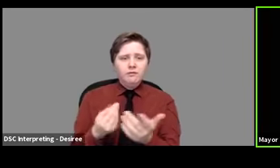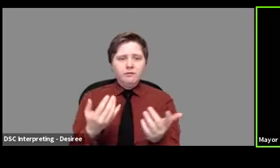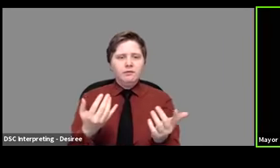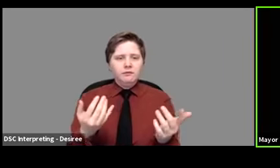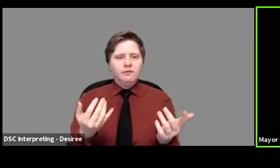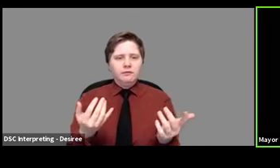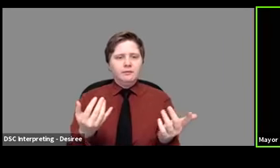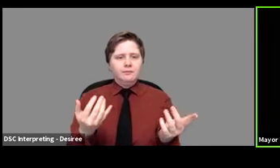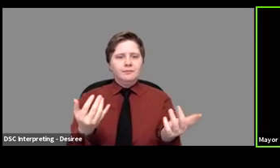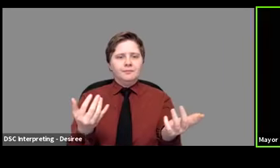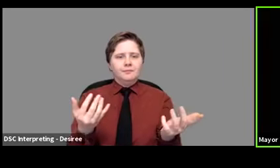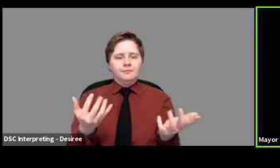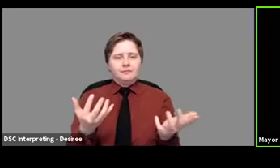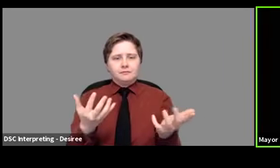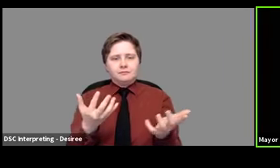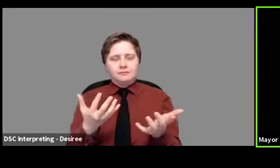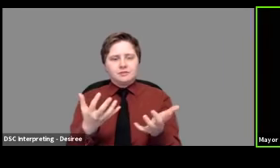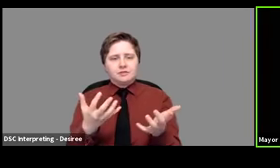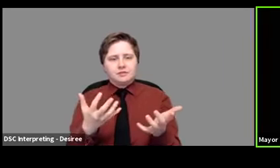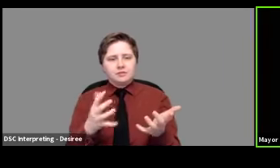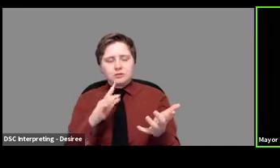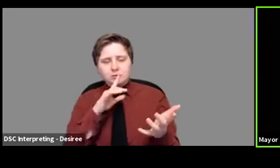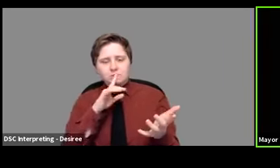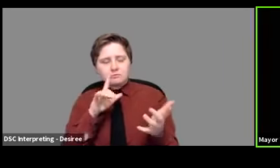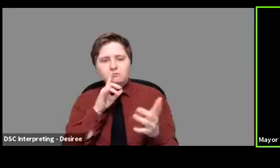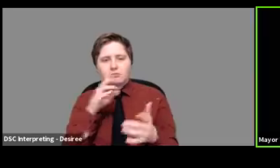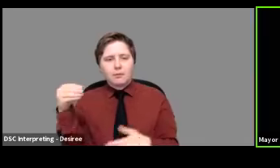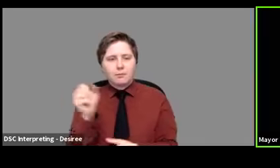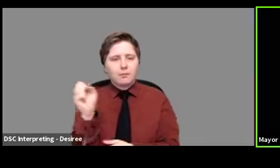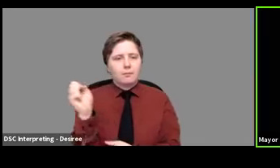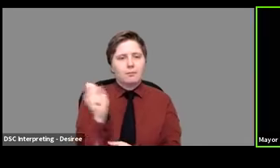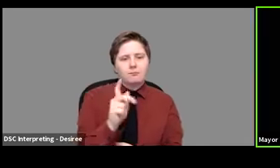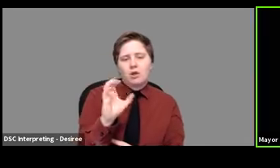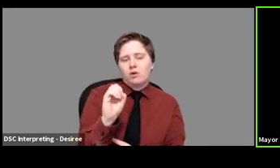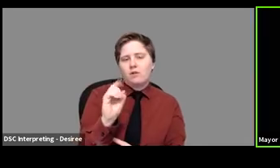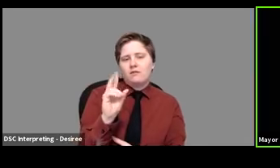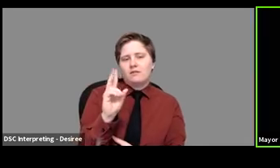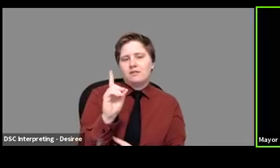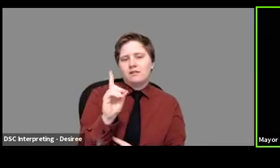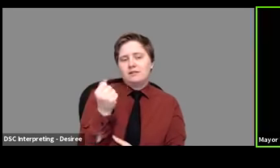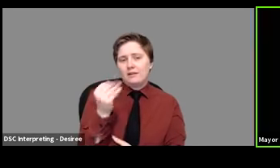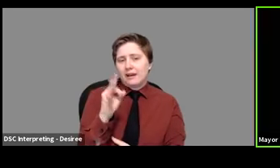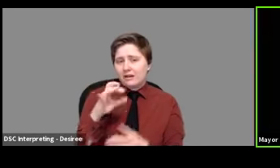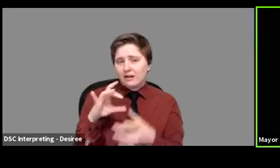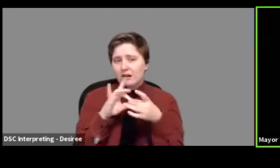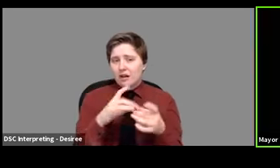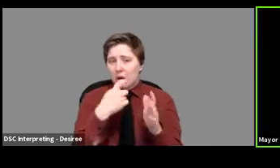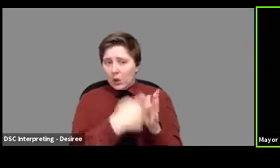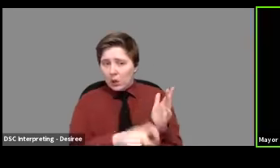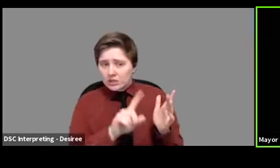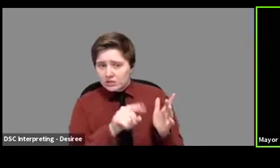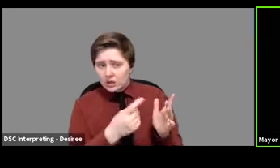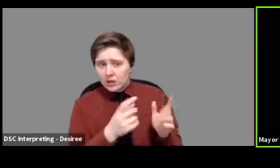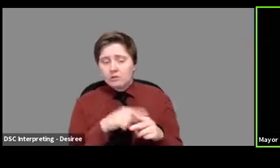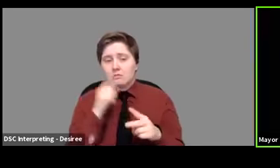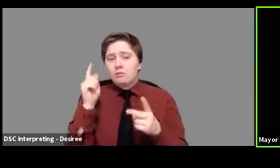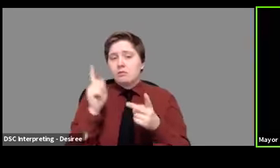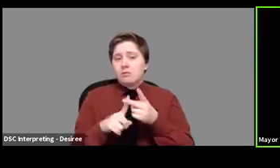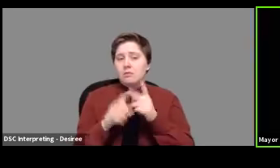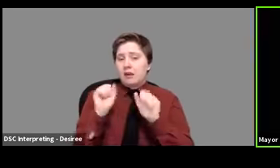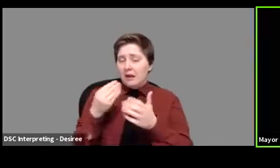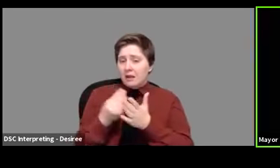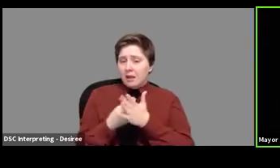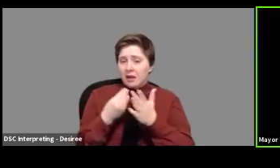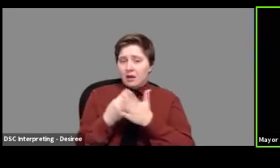um, to merely reimburse COVID 19 related costs, or could those